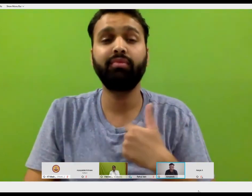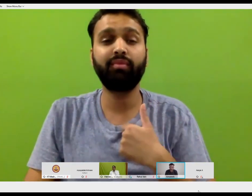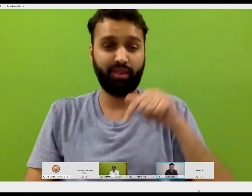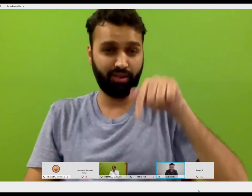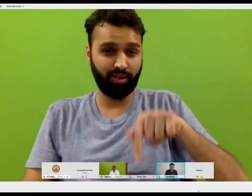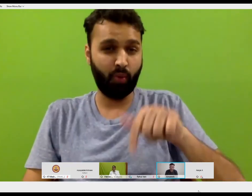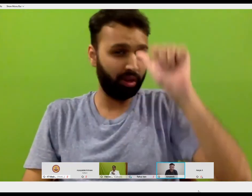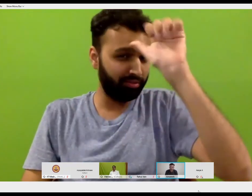needs.